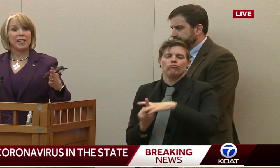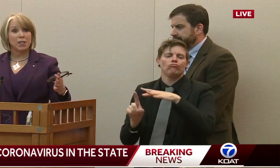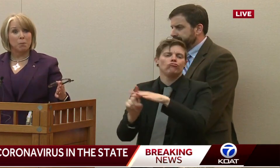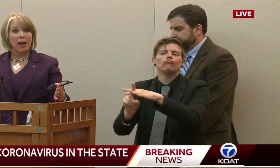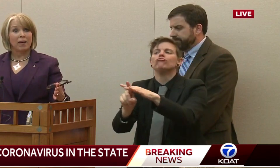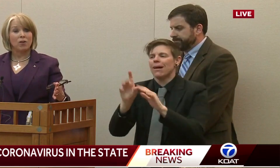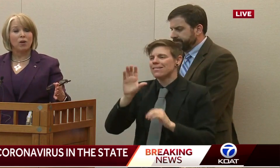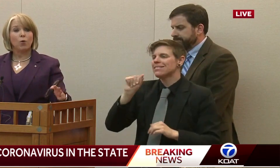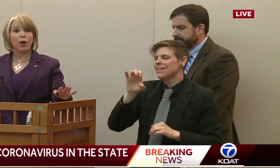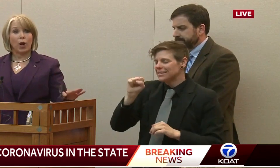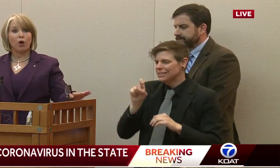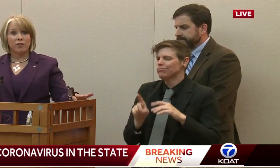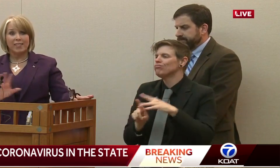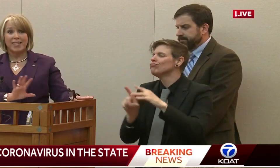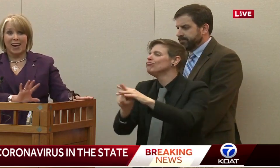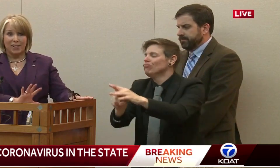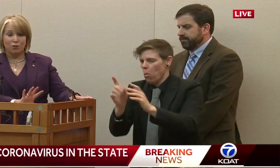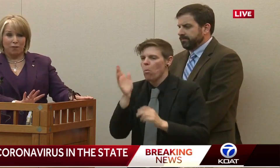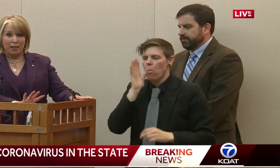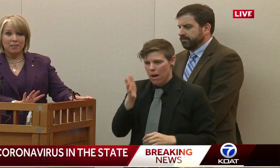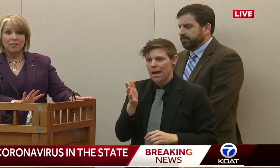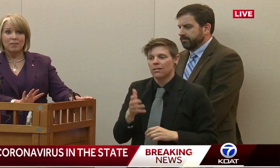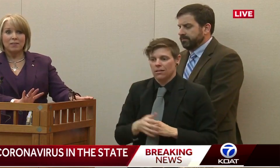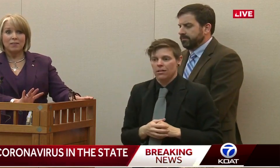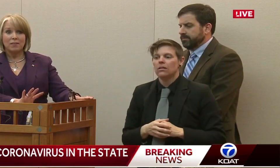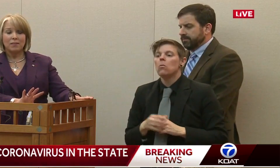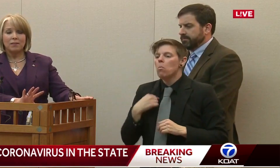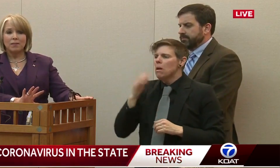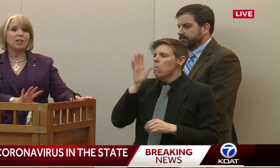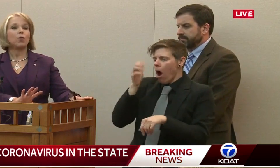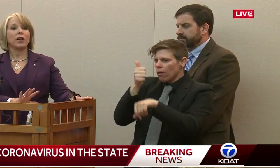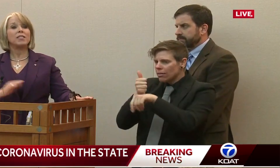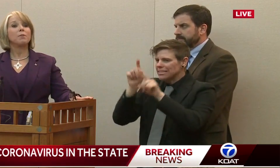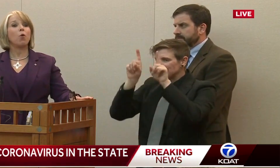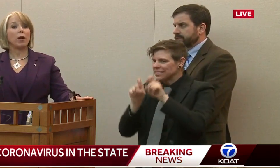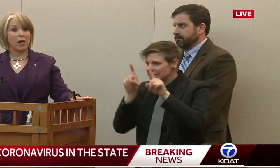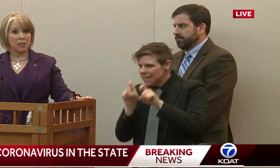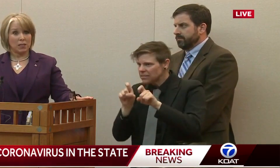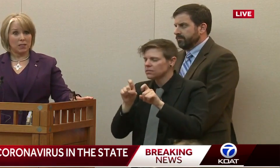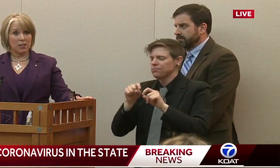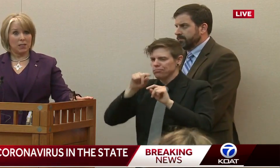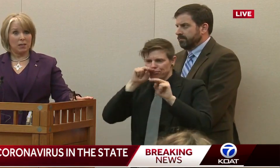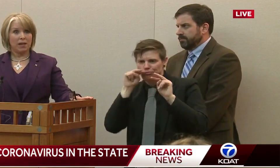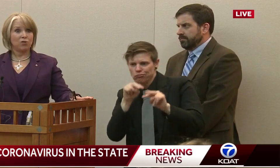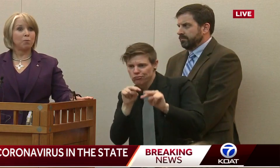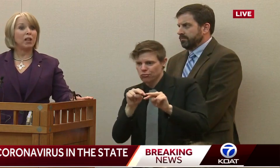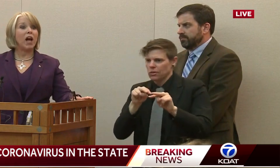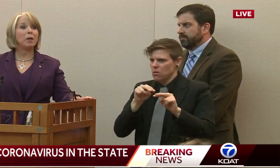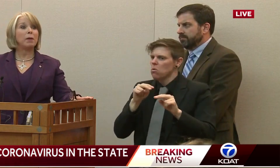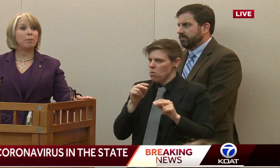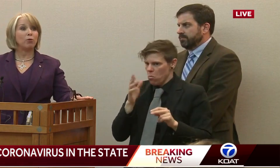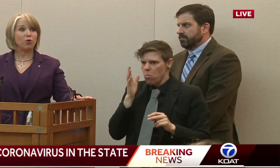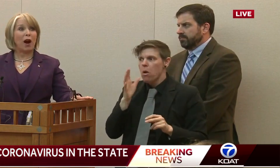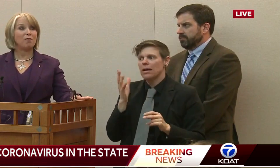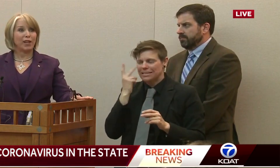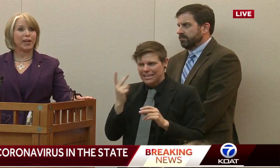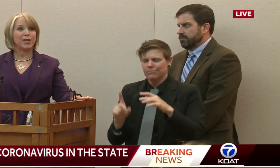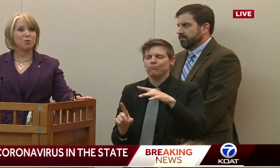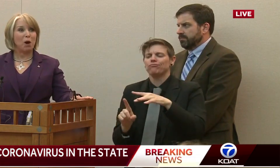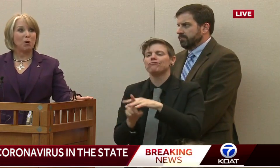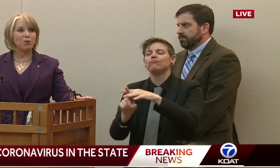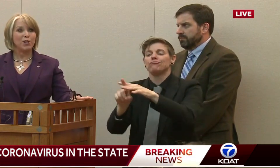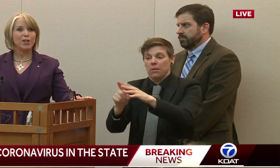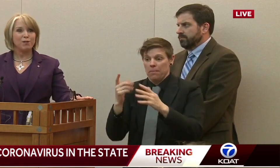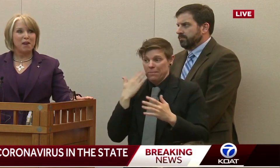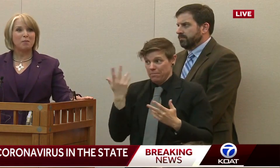increase and expand what I call testing and surveillance. We're going to see more cases, because there's been a lot of people traveling